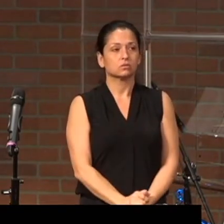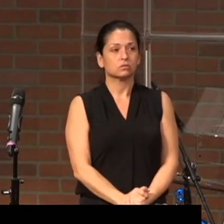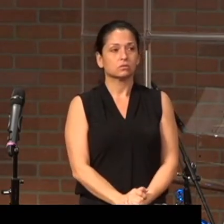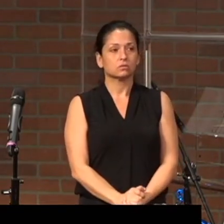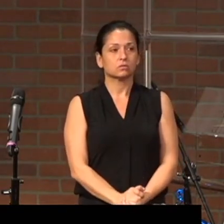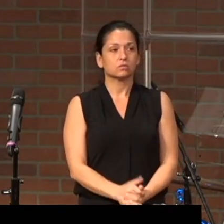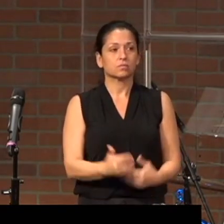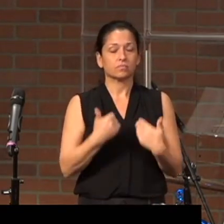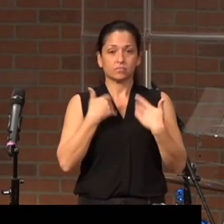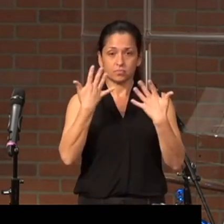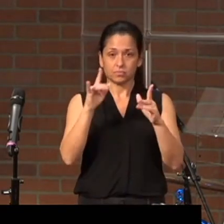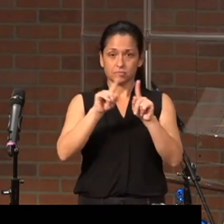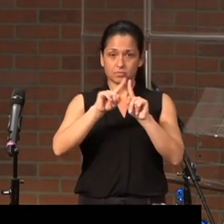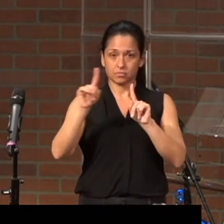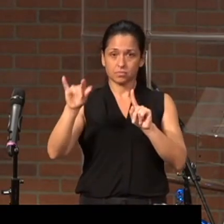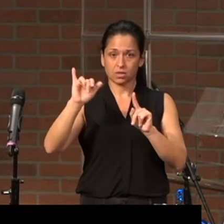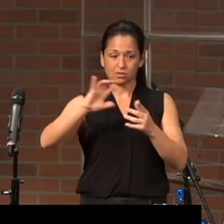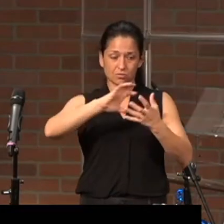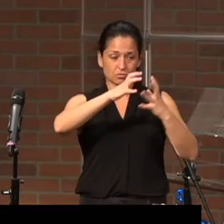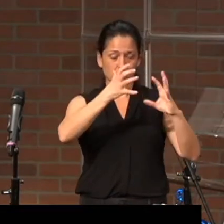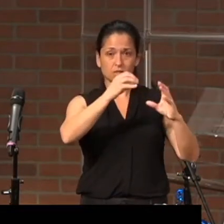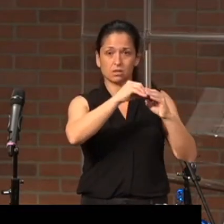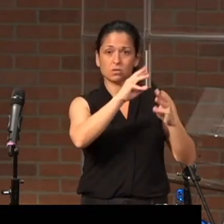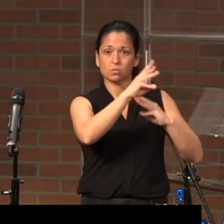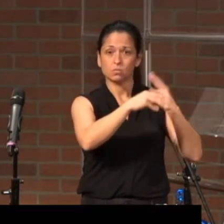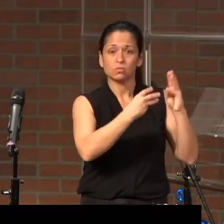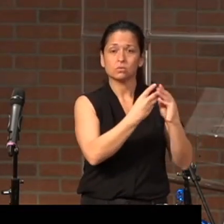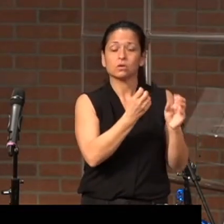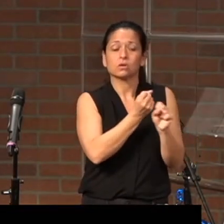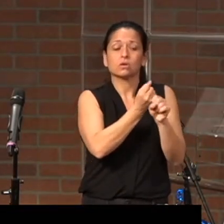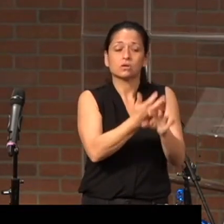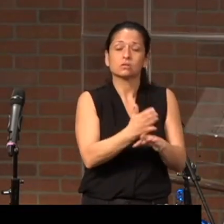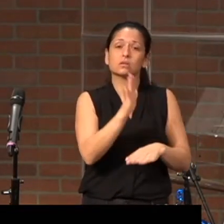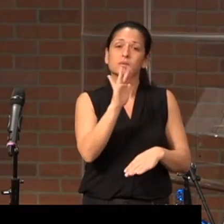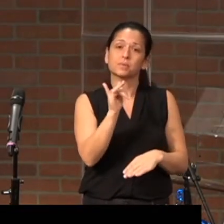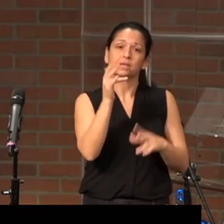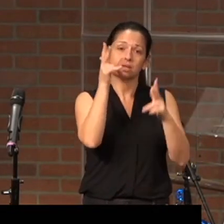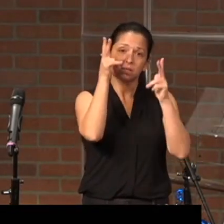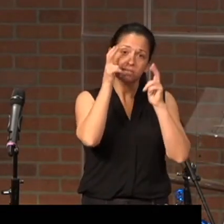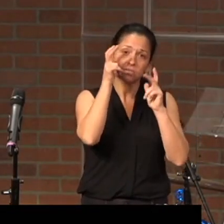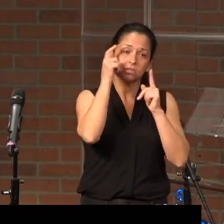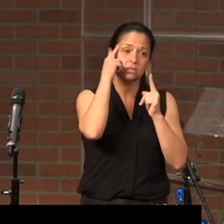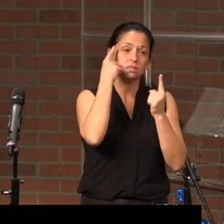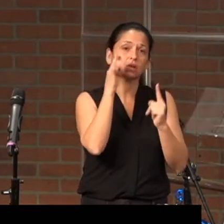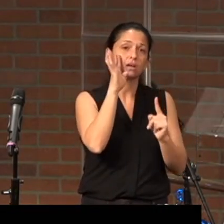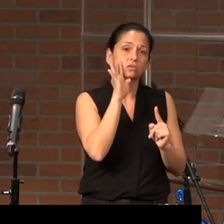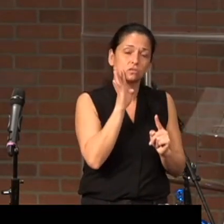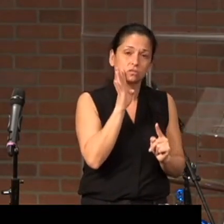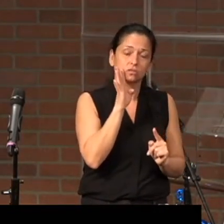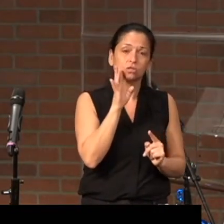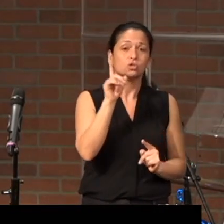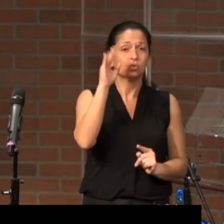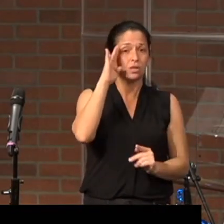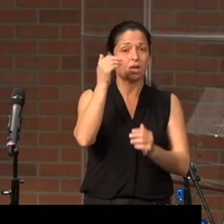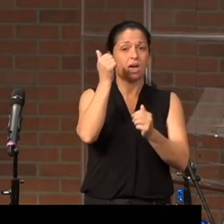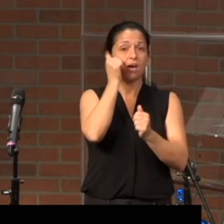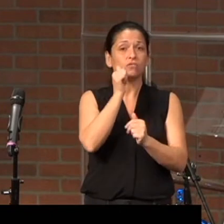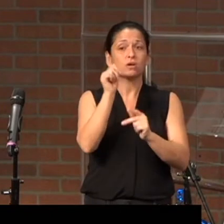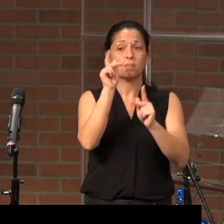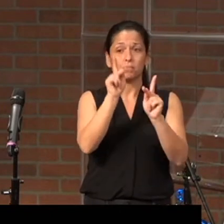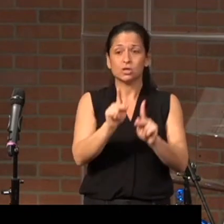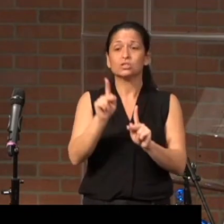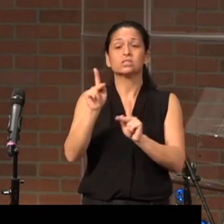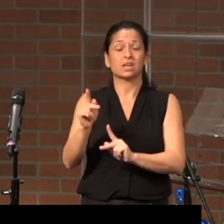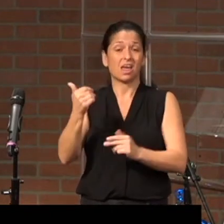Having escaped the corruption in the world caused by evil desires. Did you know that every person has two needs?